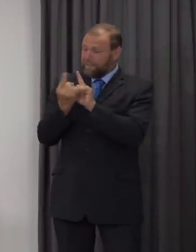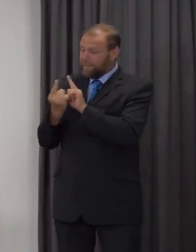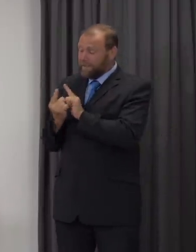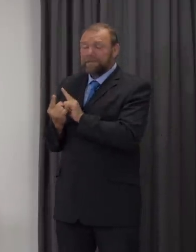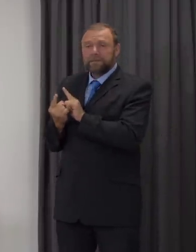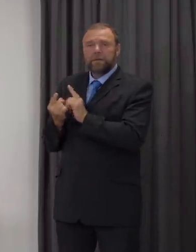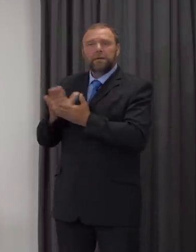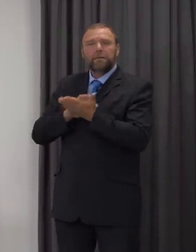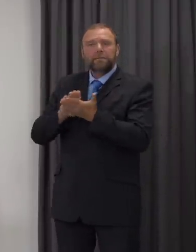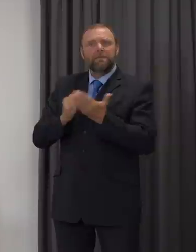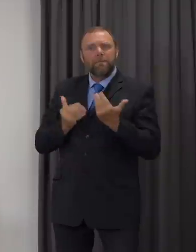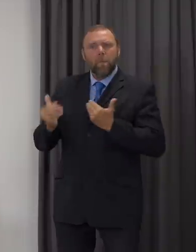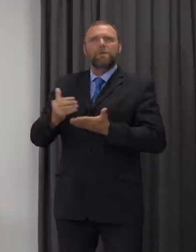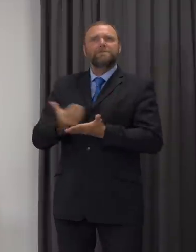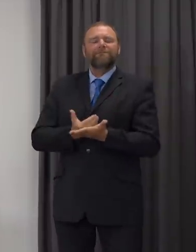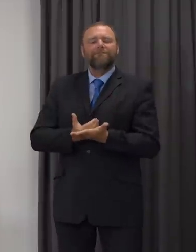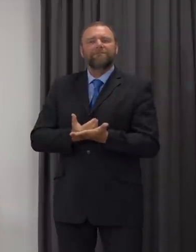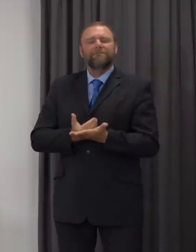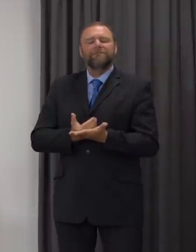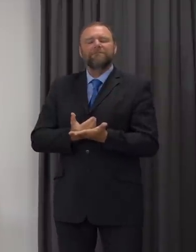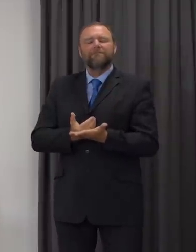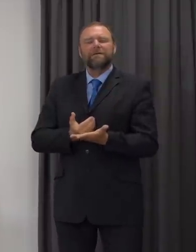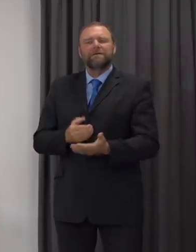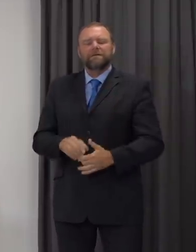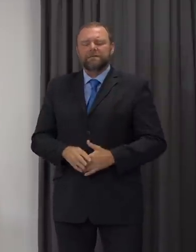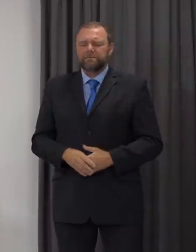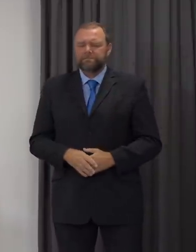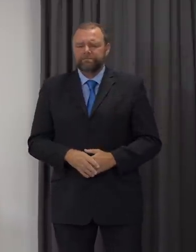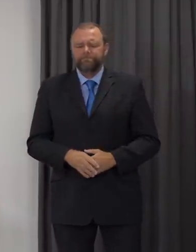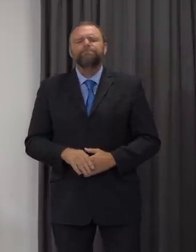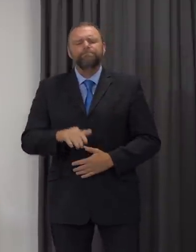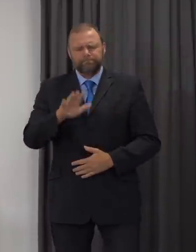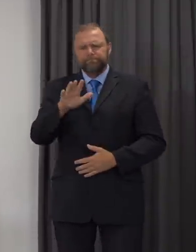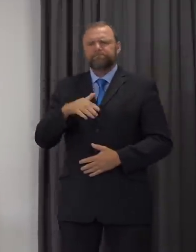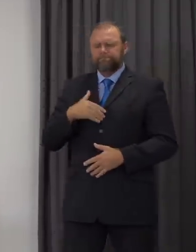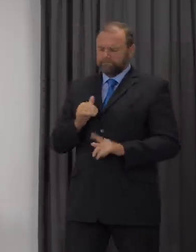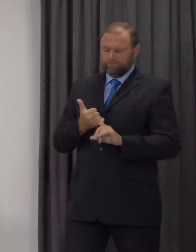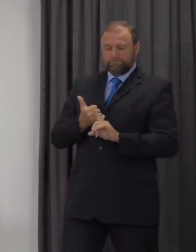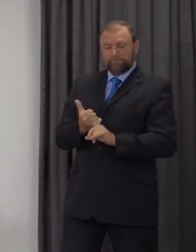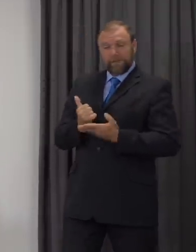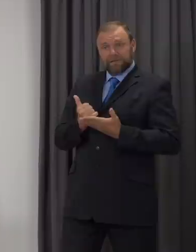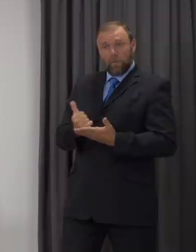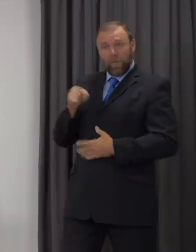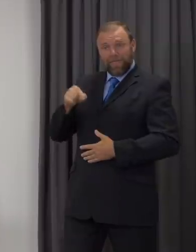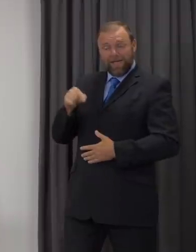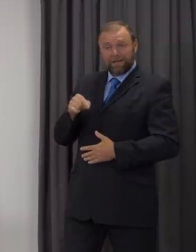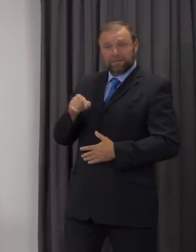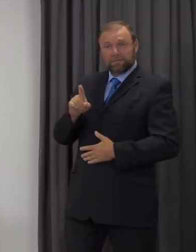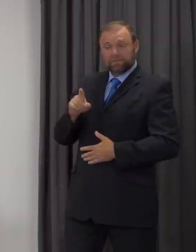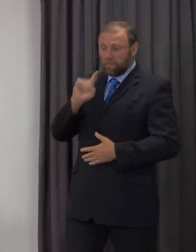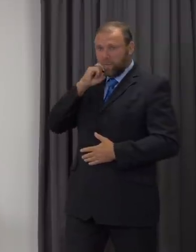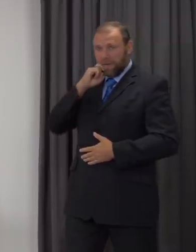we all are. Now to reinforce these measures, we will introduce some additional new national